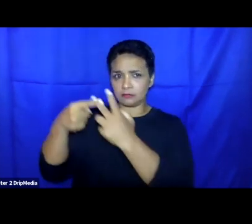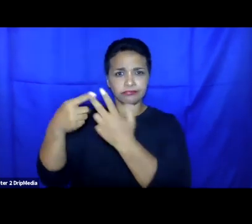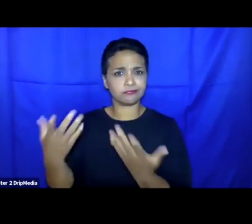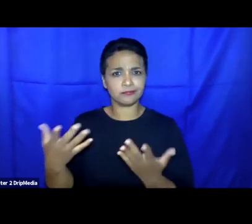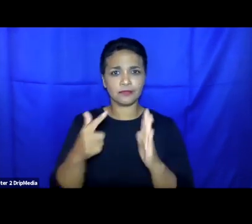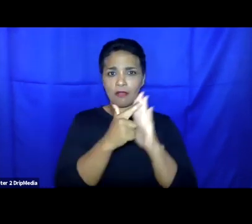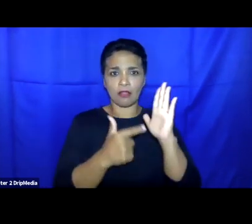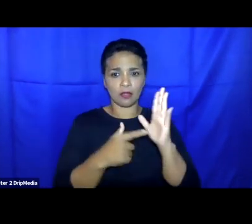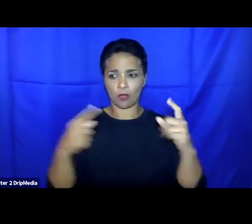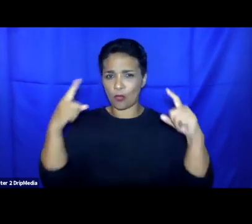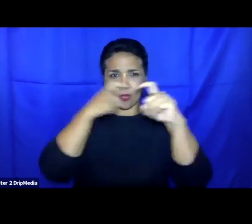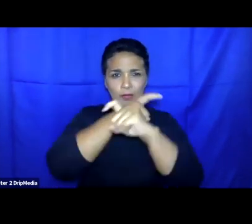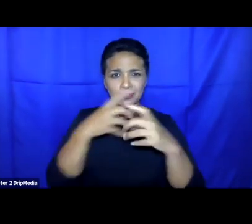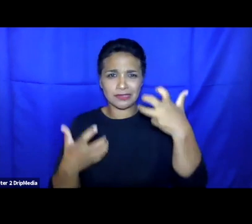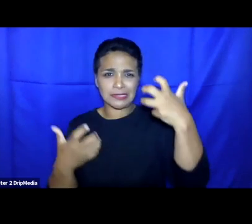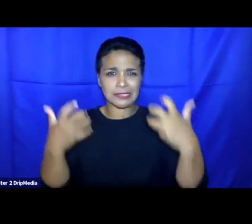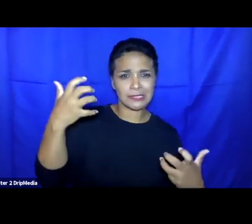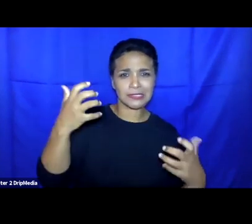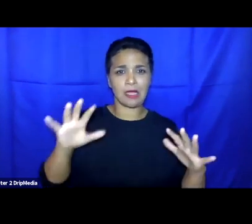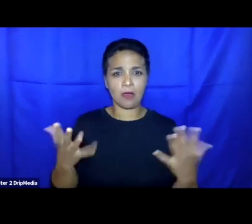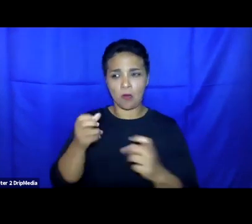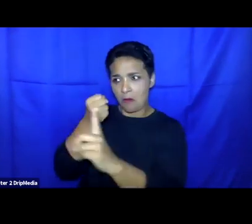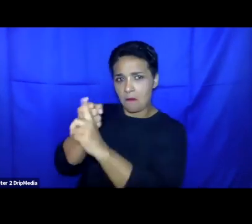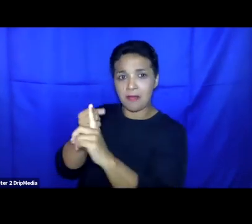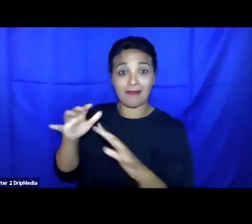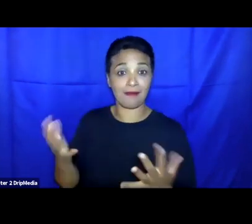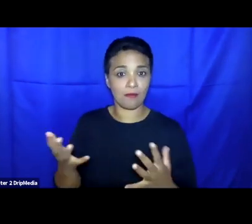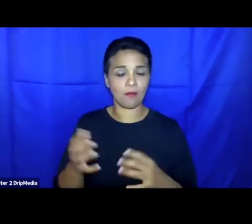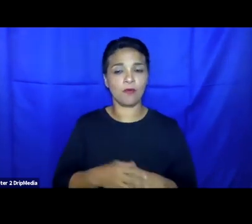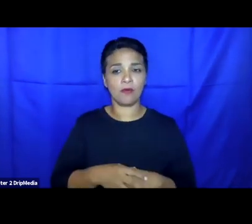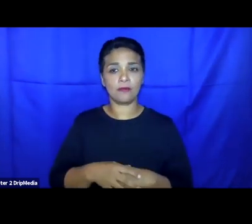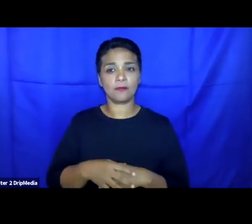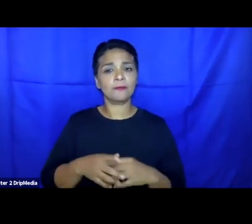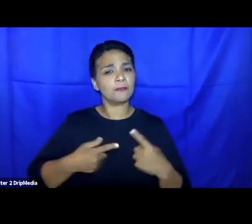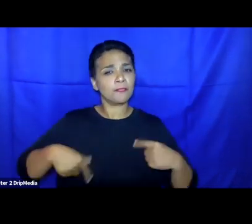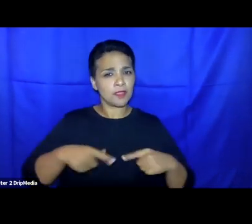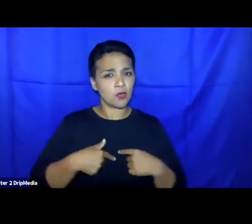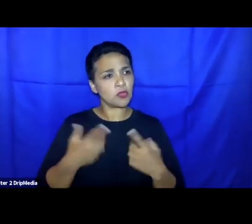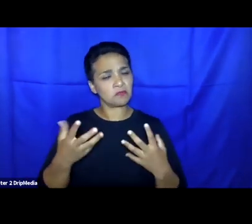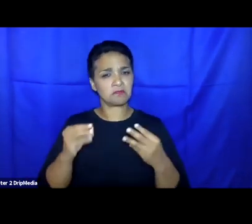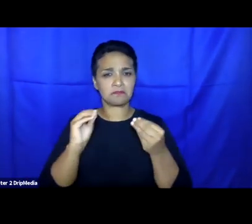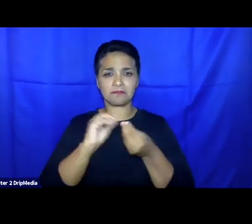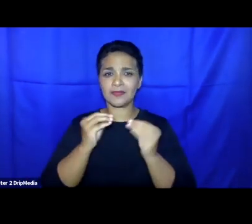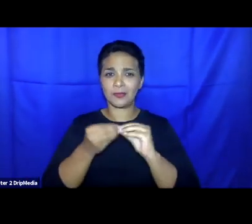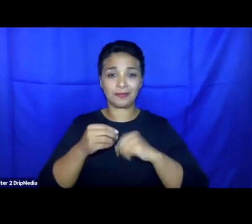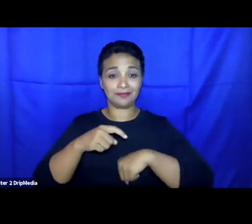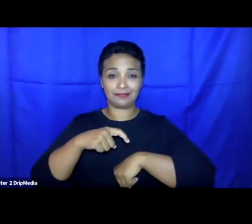countries. We are having some issues with time constraints, and